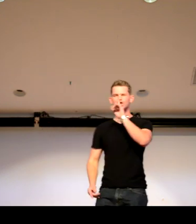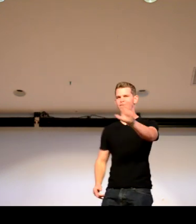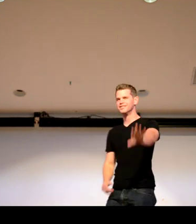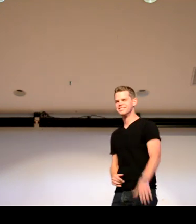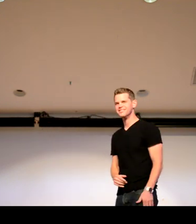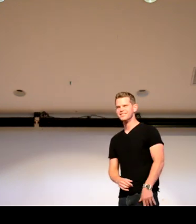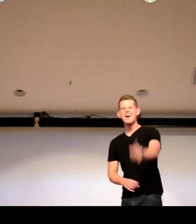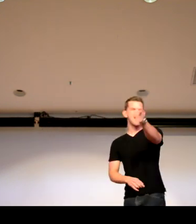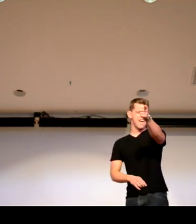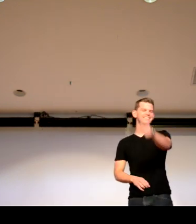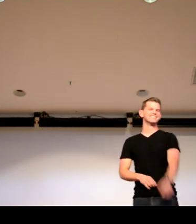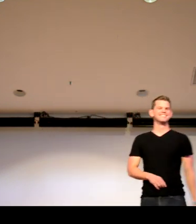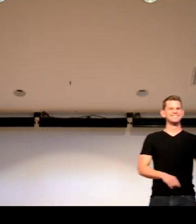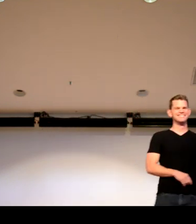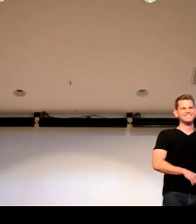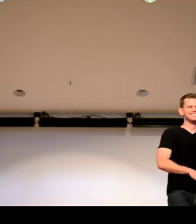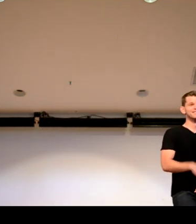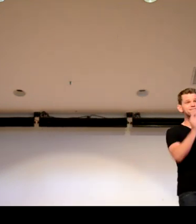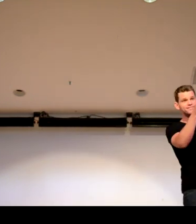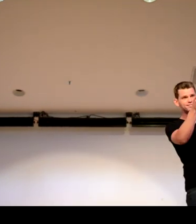you my phone number. Don't tell anybody. Yeah. Yeah, I'll you later.